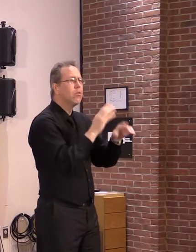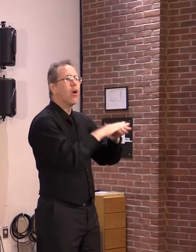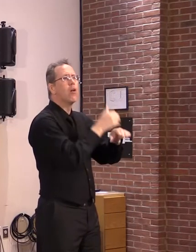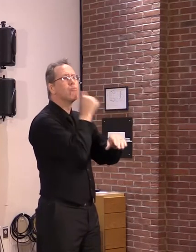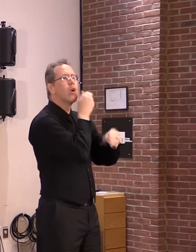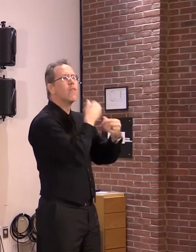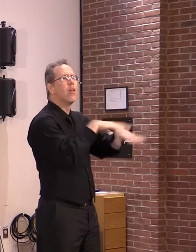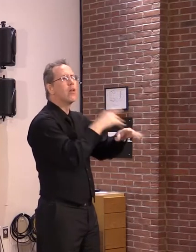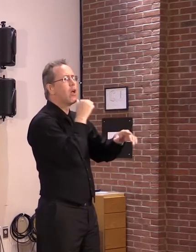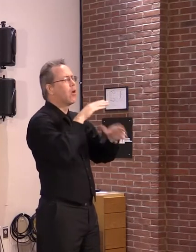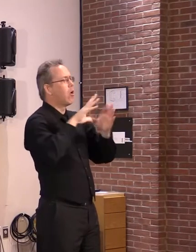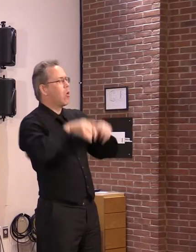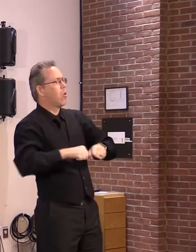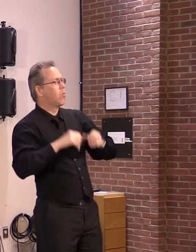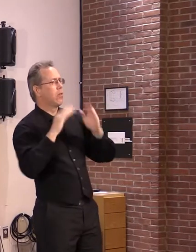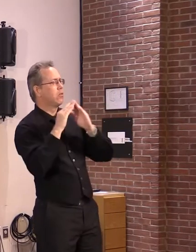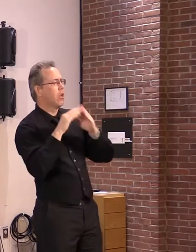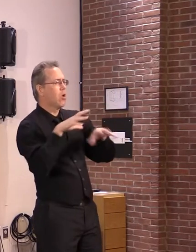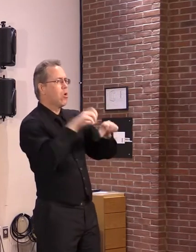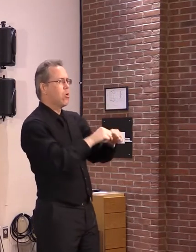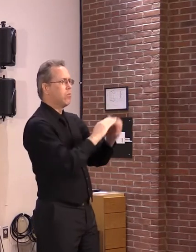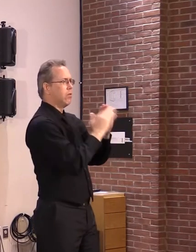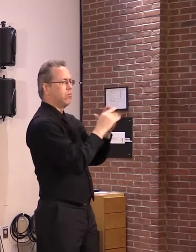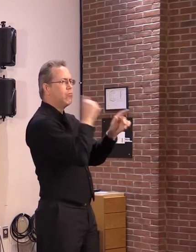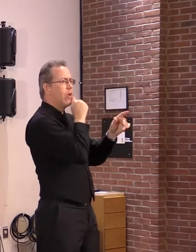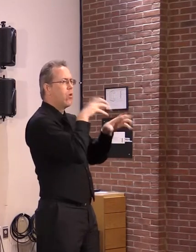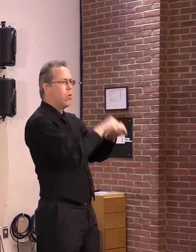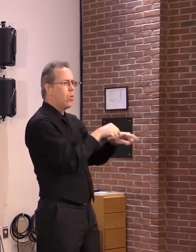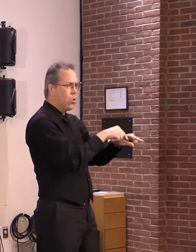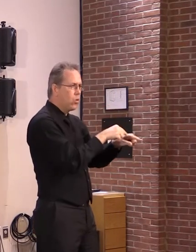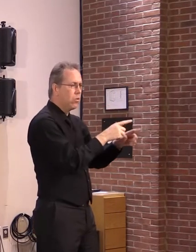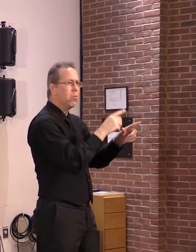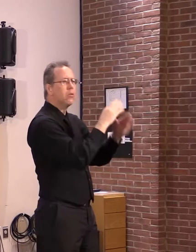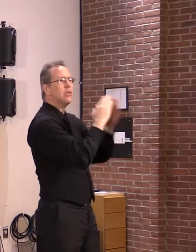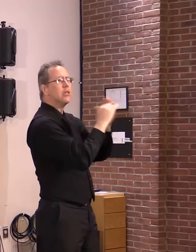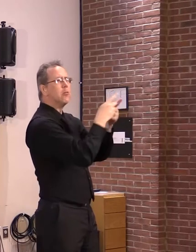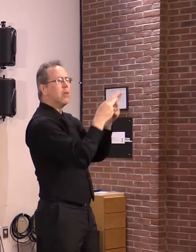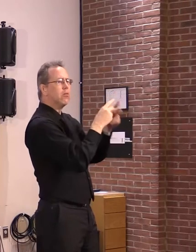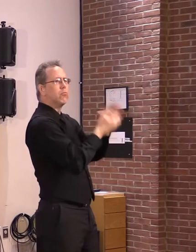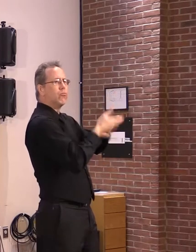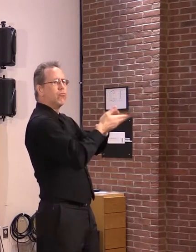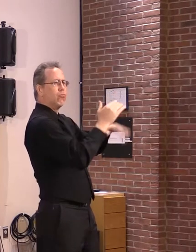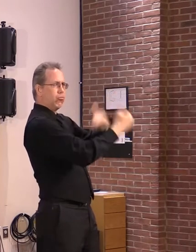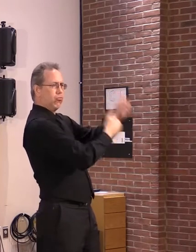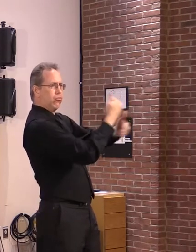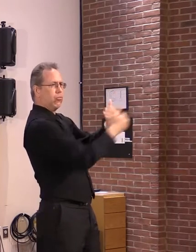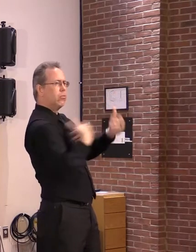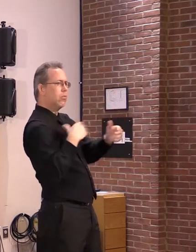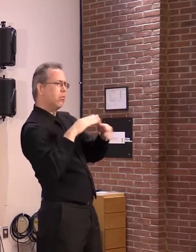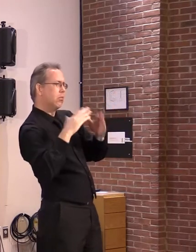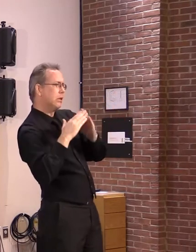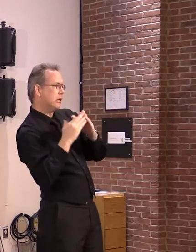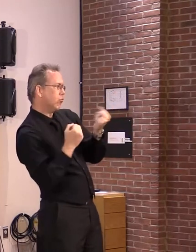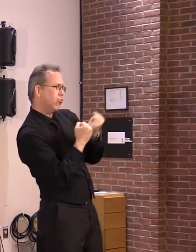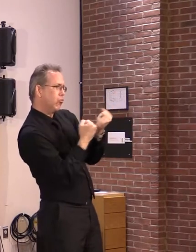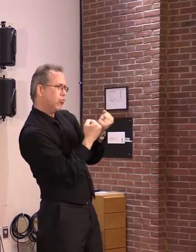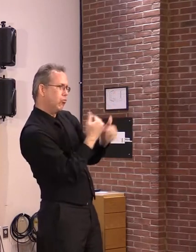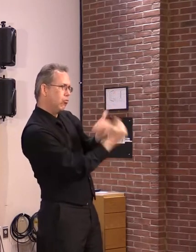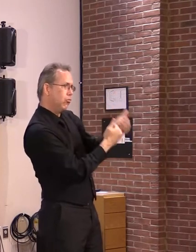privately owned developer needs to perform and needs to deliver. The city has, again,